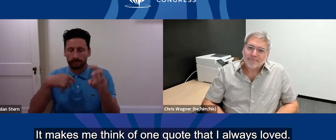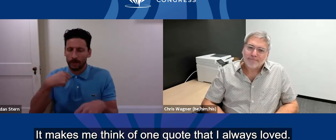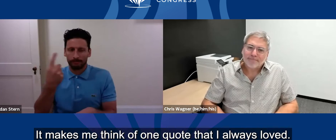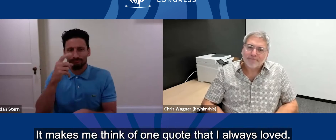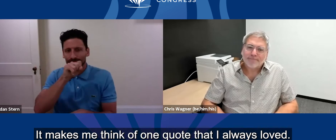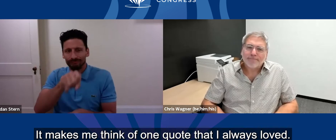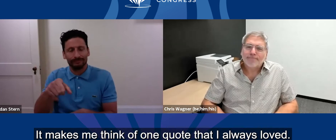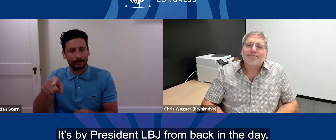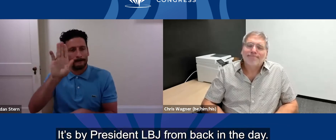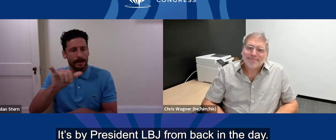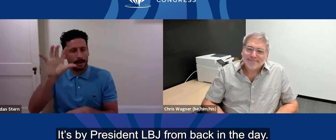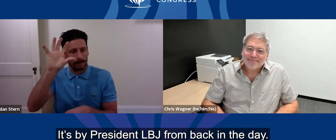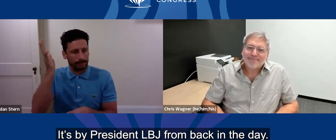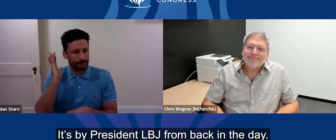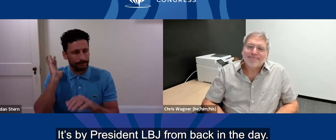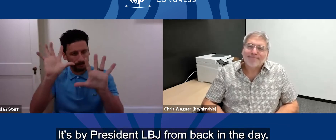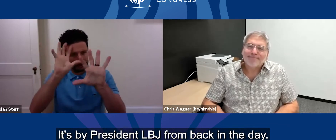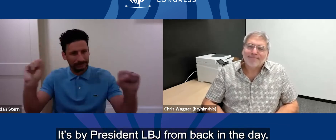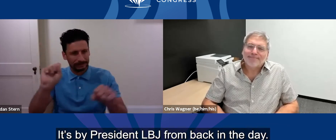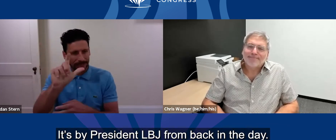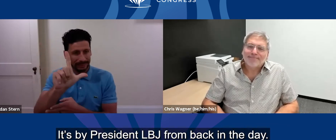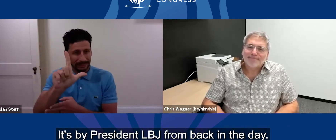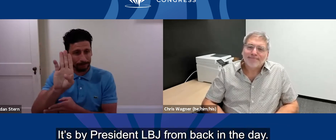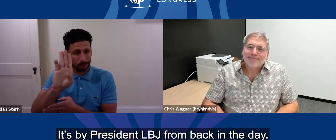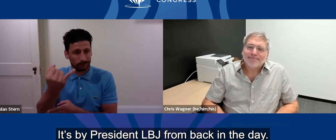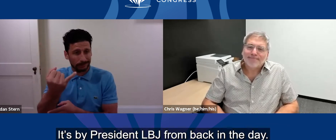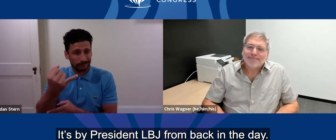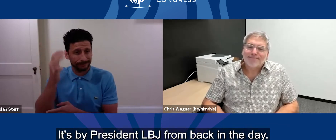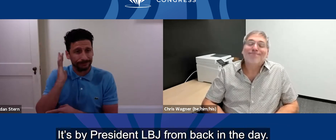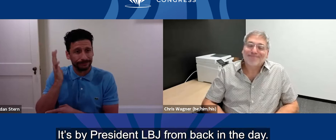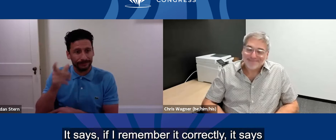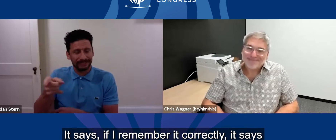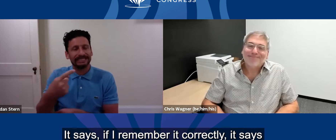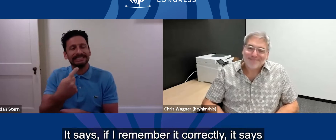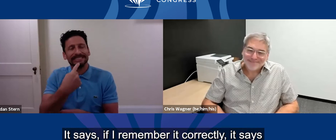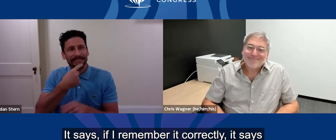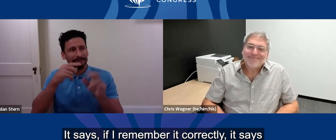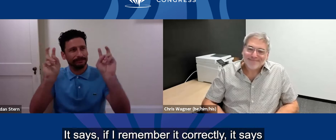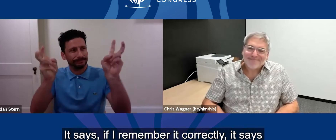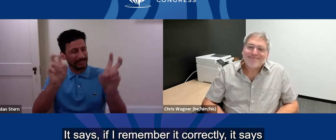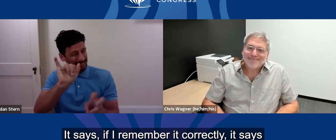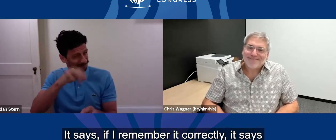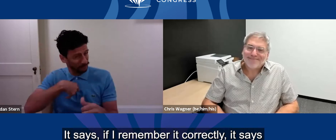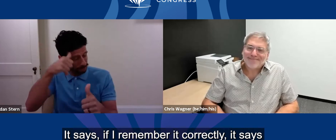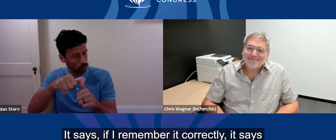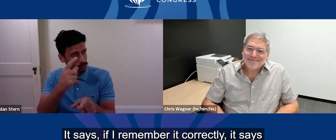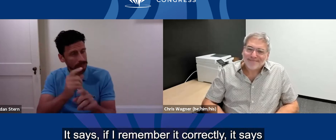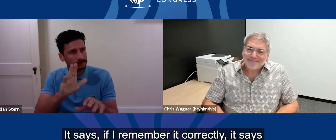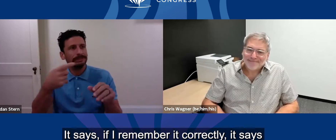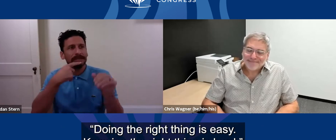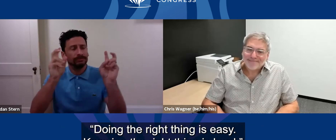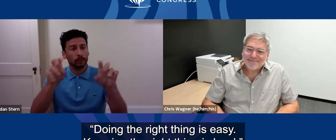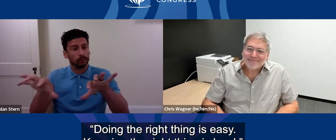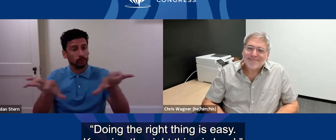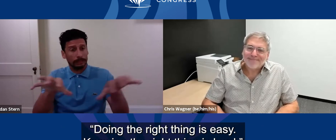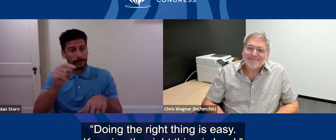always loved. It's by President LBJ from back in the day. It says, if I remember it correctly, it says,